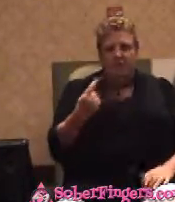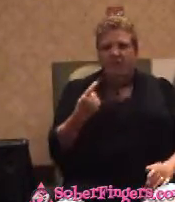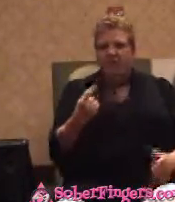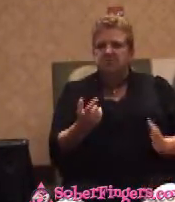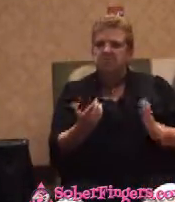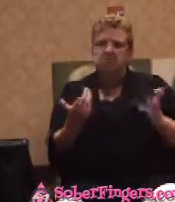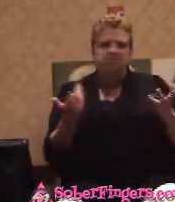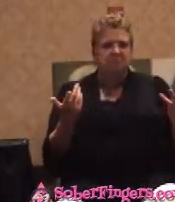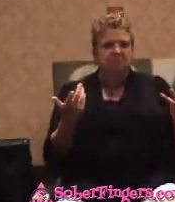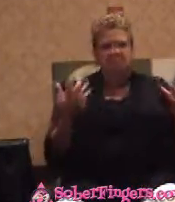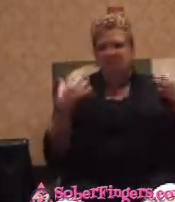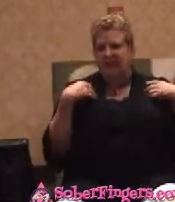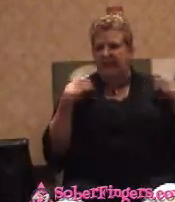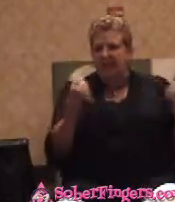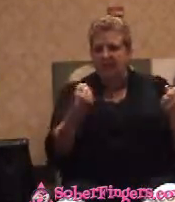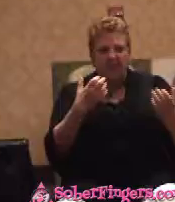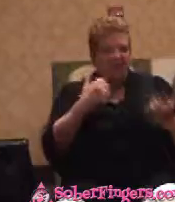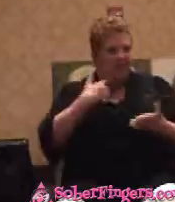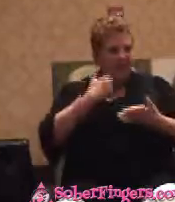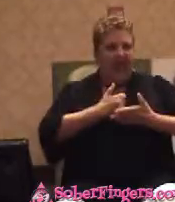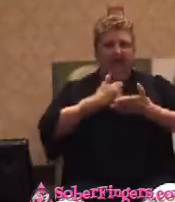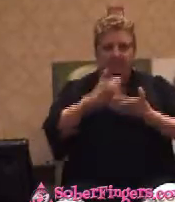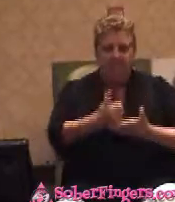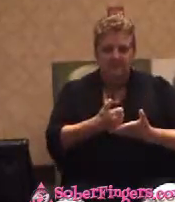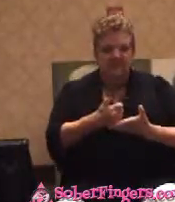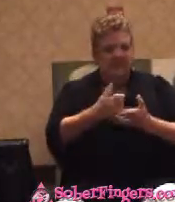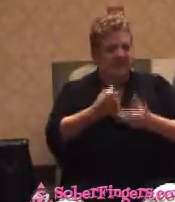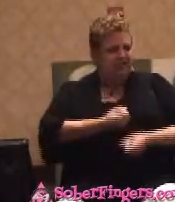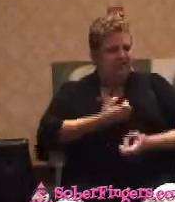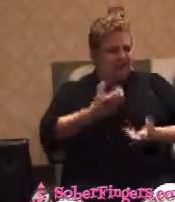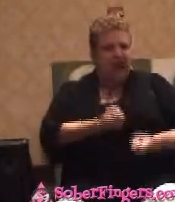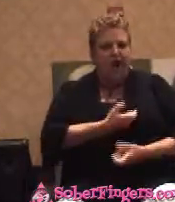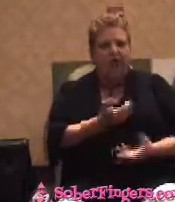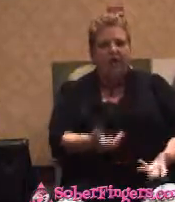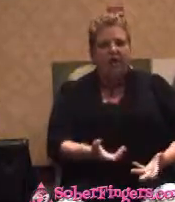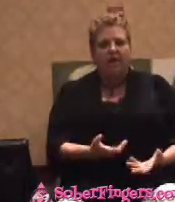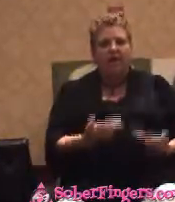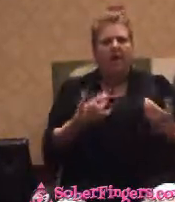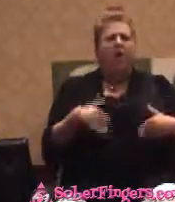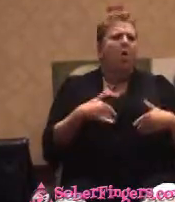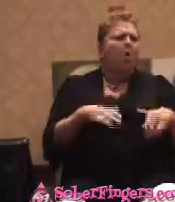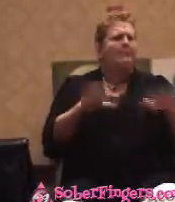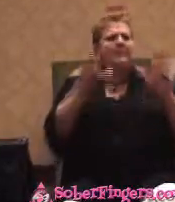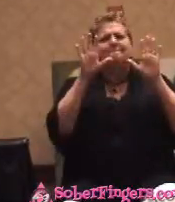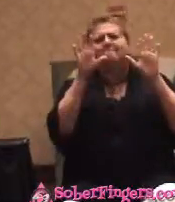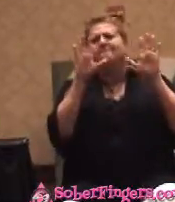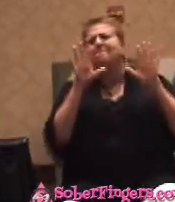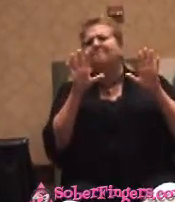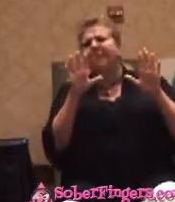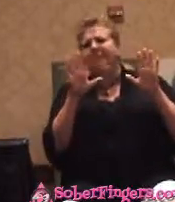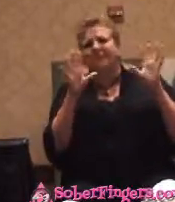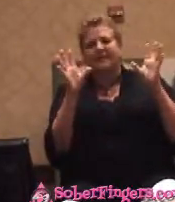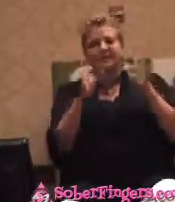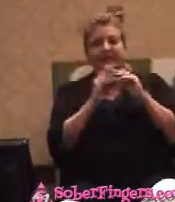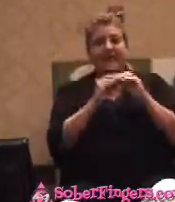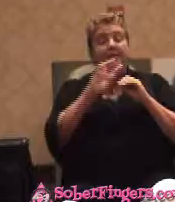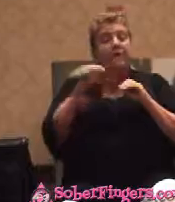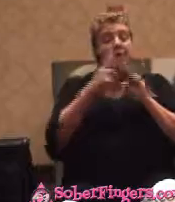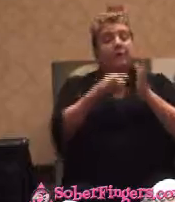Everyone is helpful. Everyone shares. It's just a marvelous organization. And the only requirement for membership